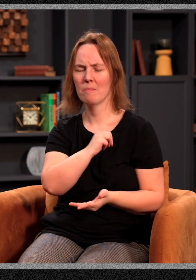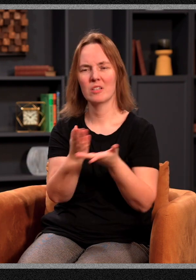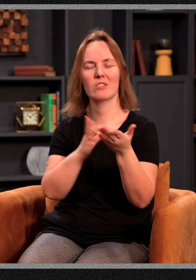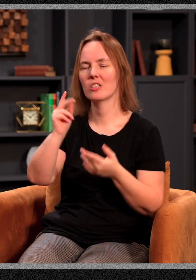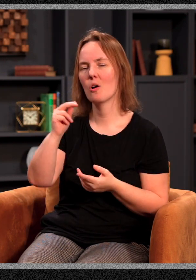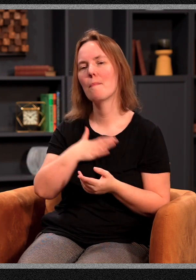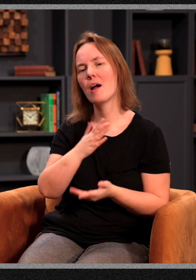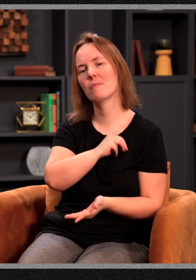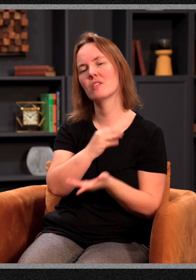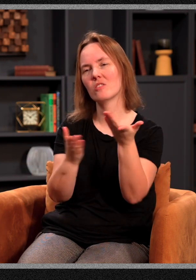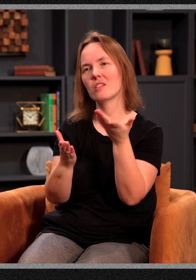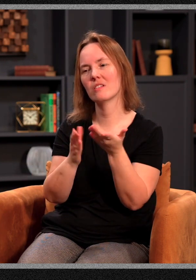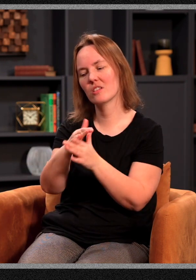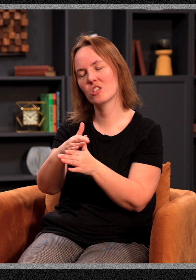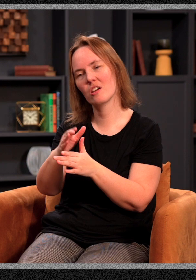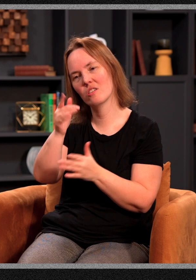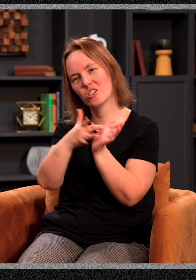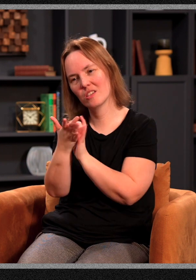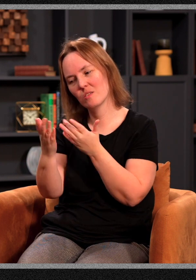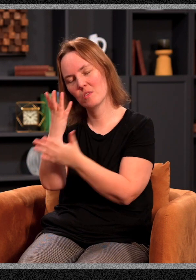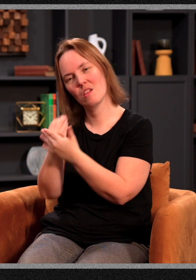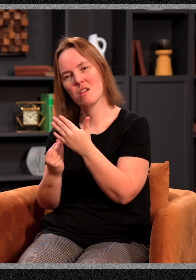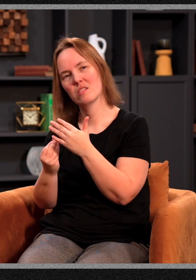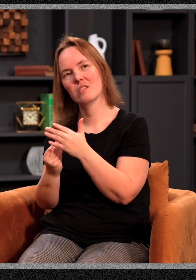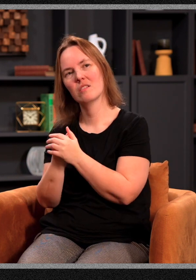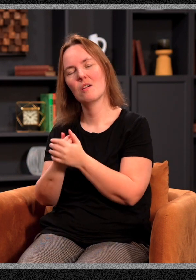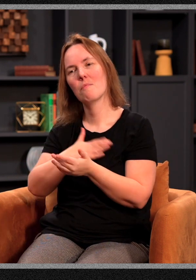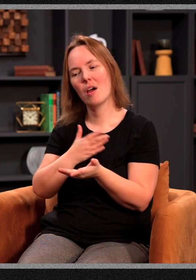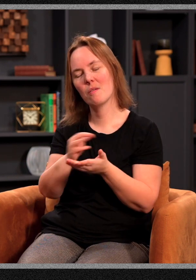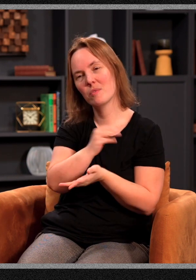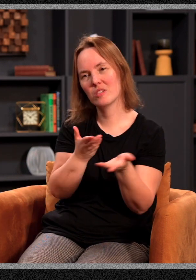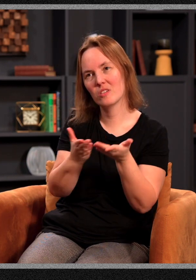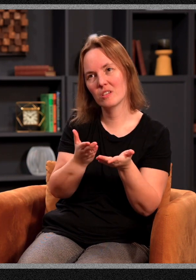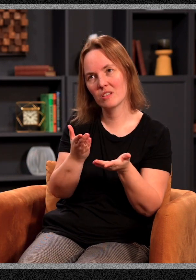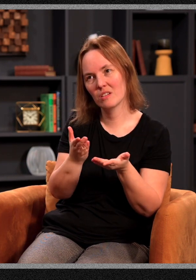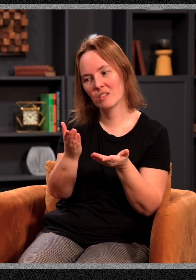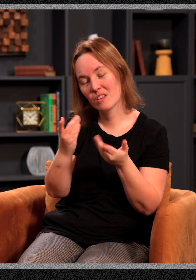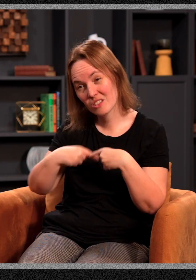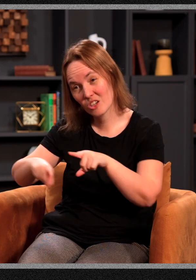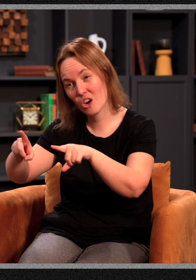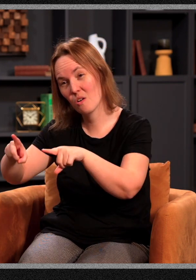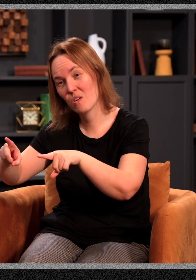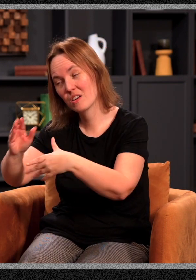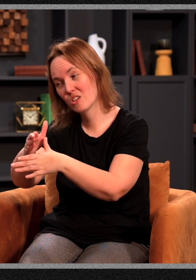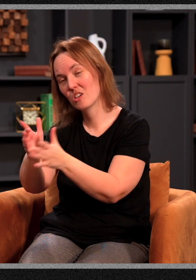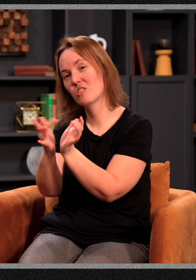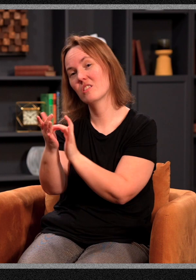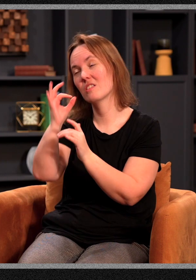My ministry is to share Jesus with the lost. My ministry is to go on the highways and the byways and to